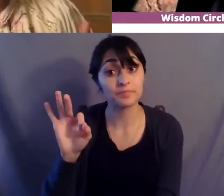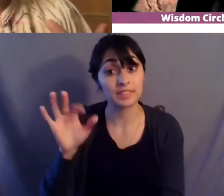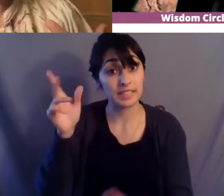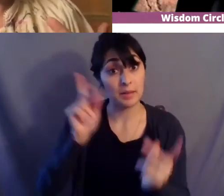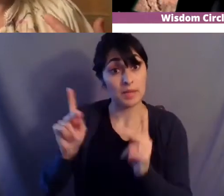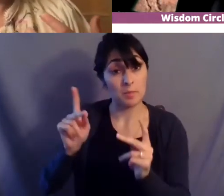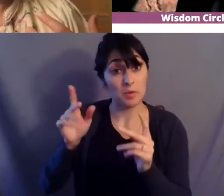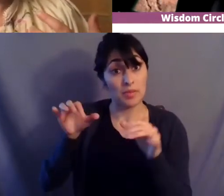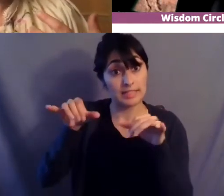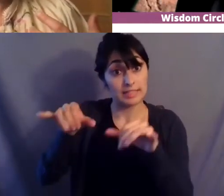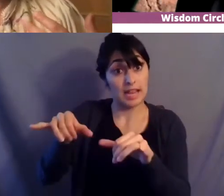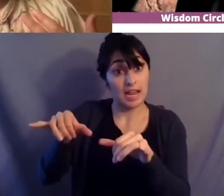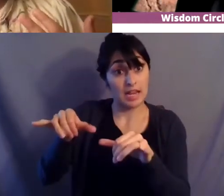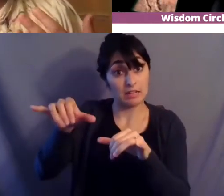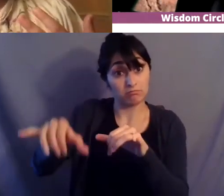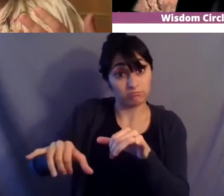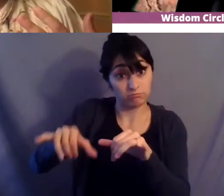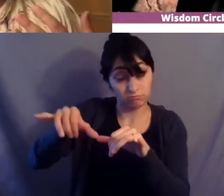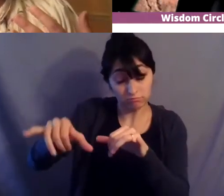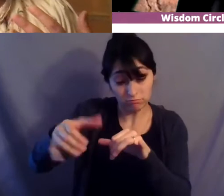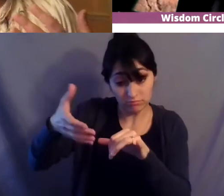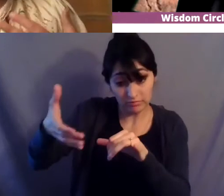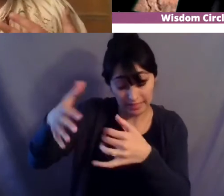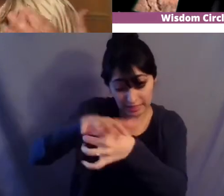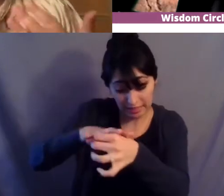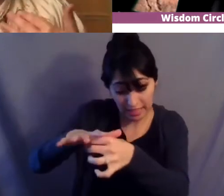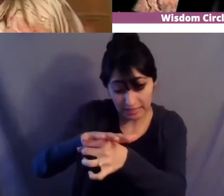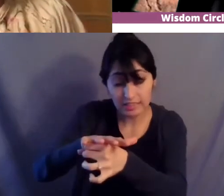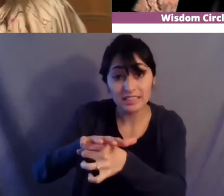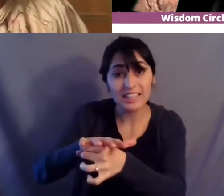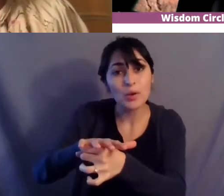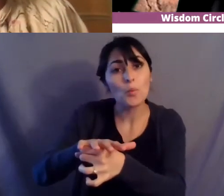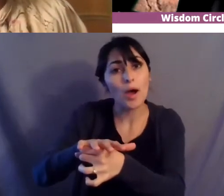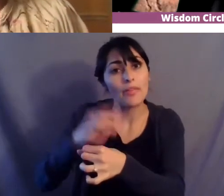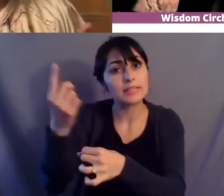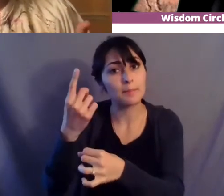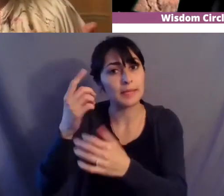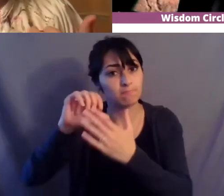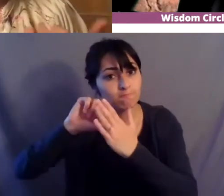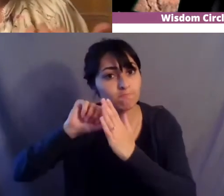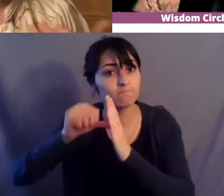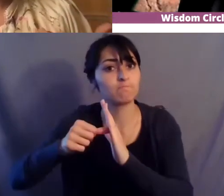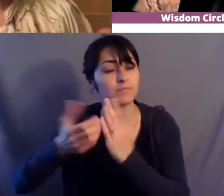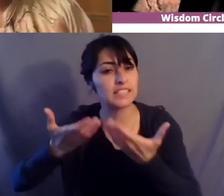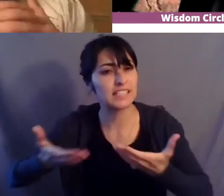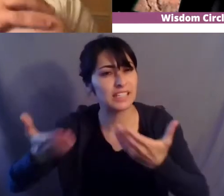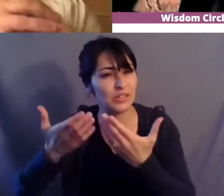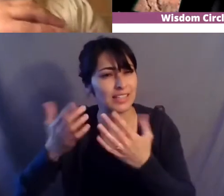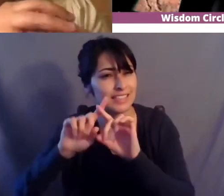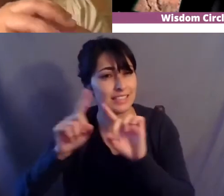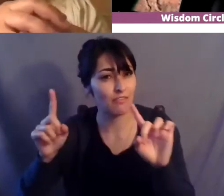um there's something that's that is distinctive here that i think is is different